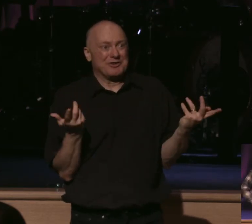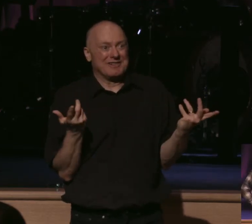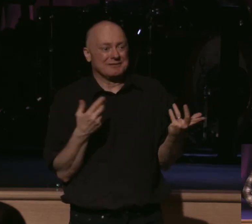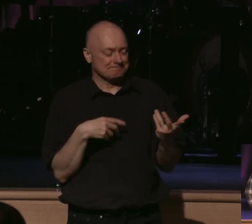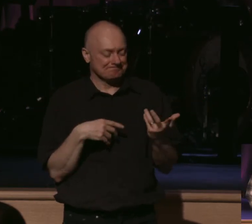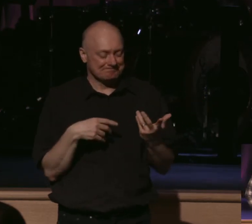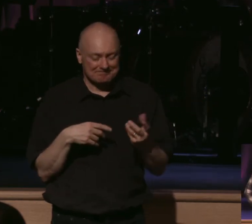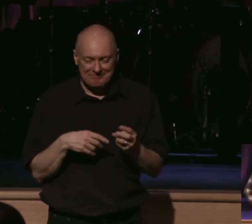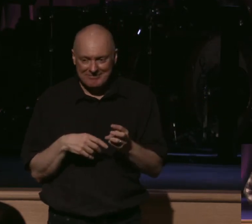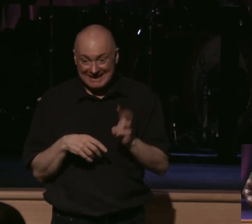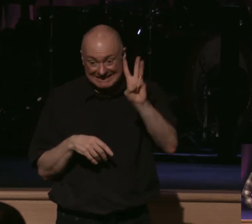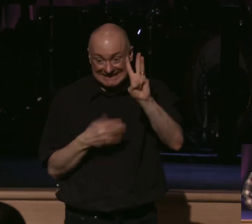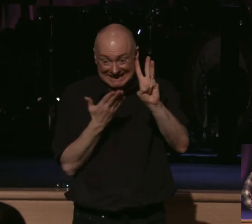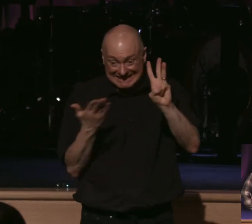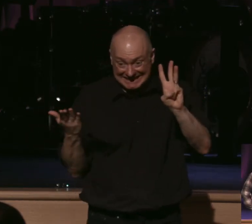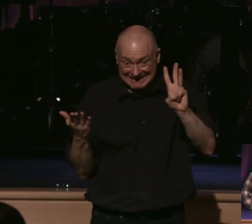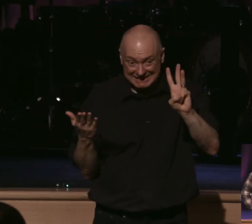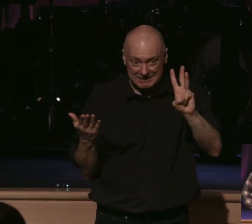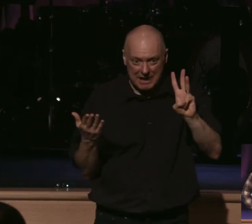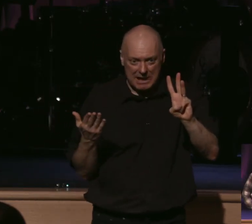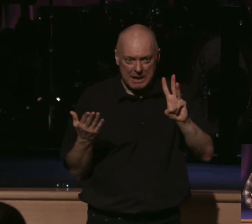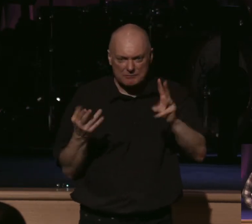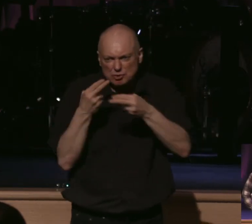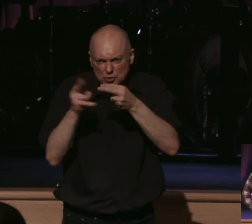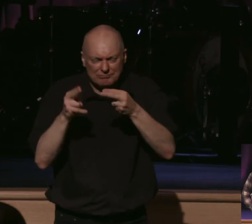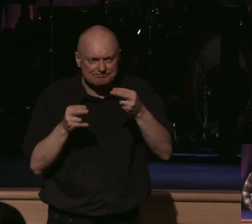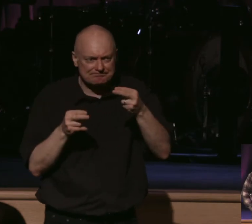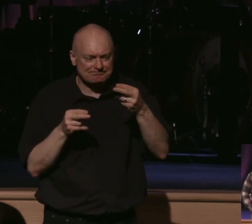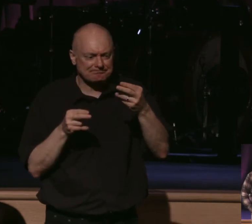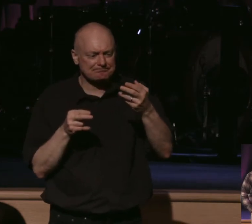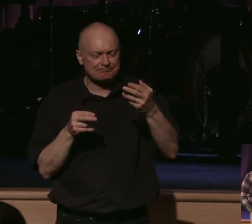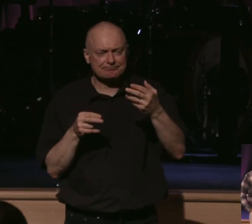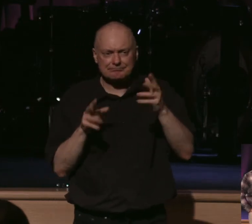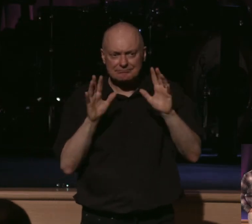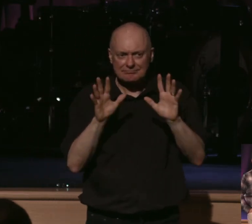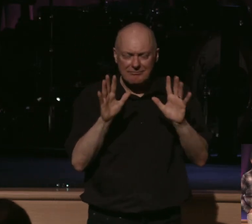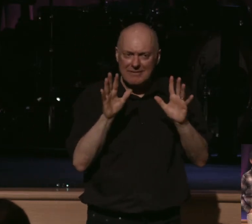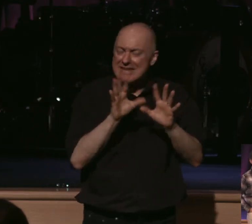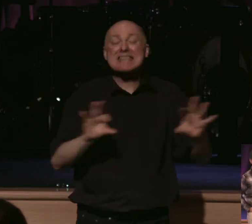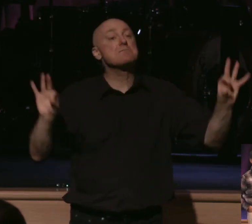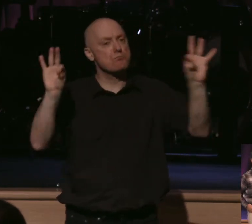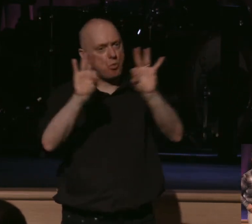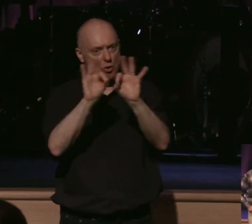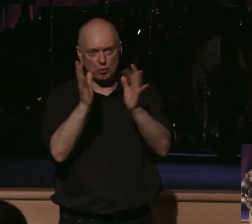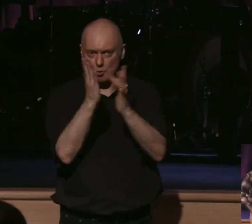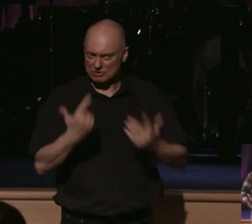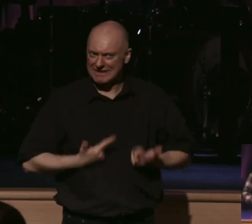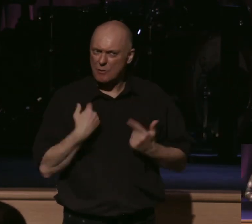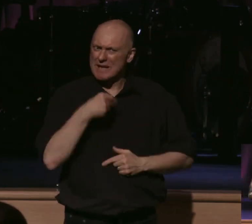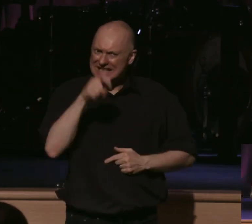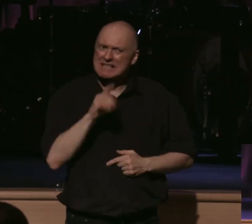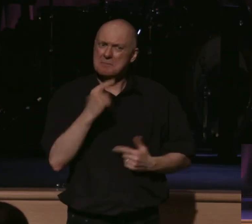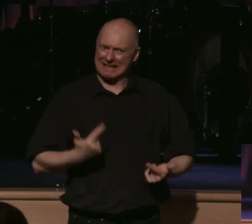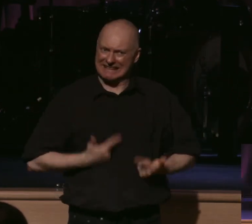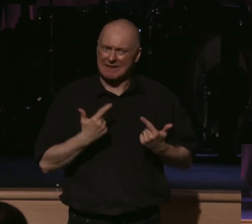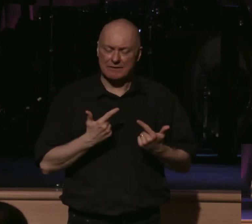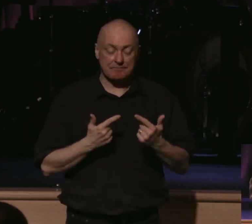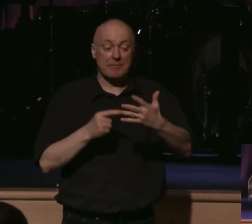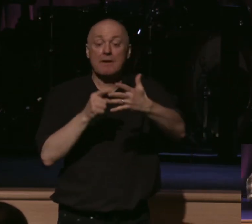It takes some time because it's just, it's just, it's just too important. I this, this is so much a part of the Christian life that we need to be living in. First of all,